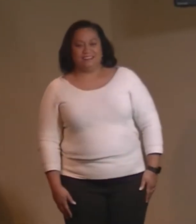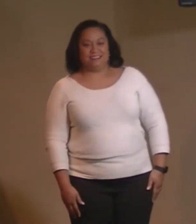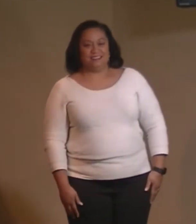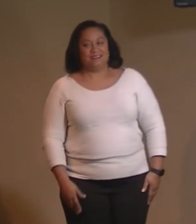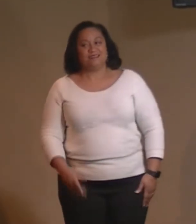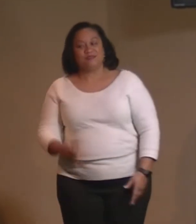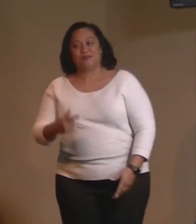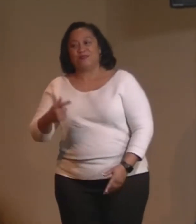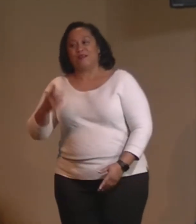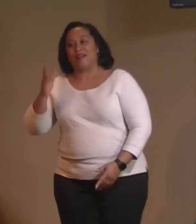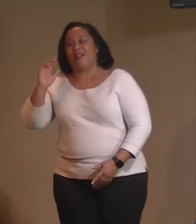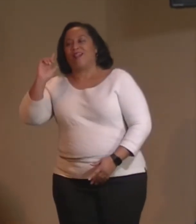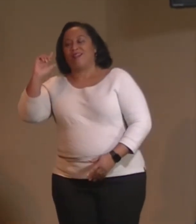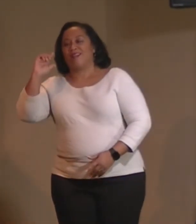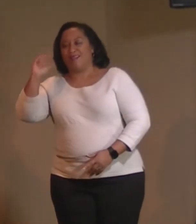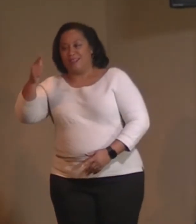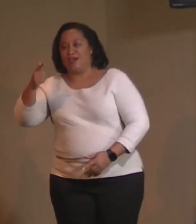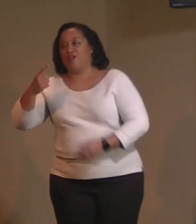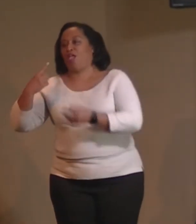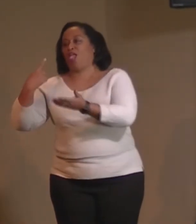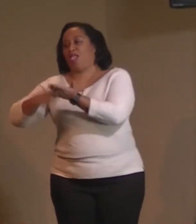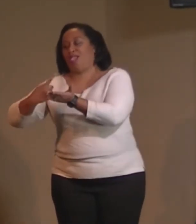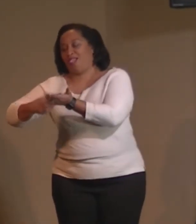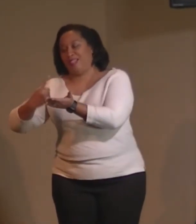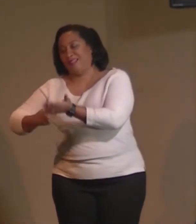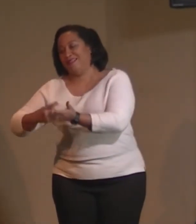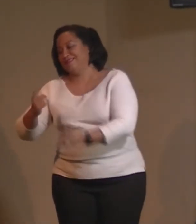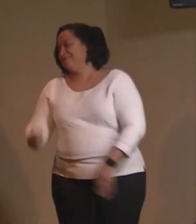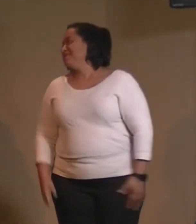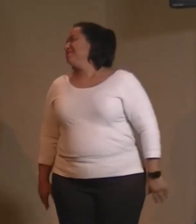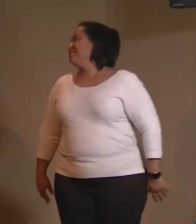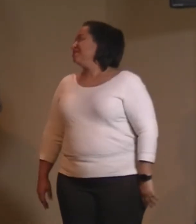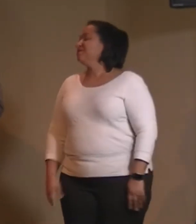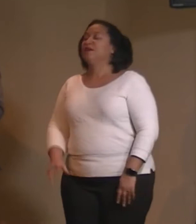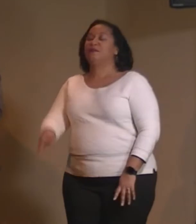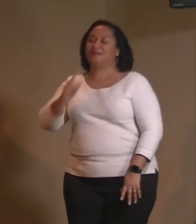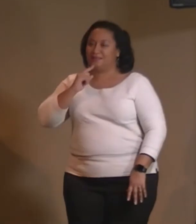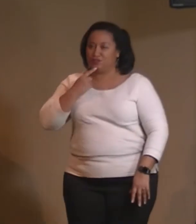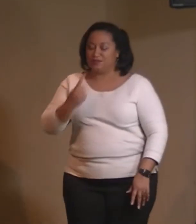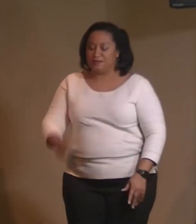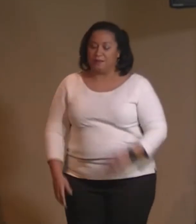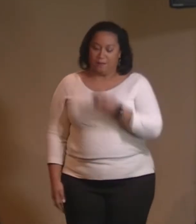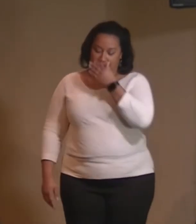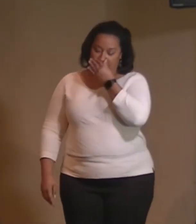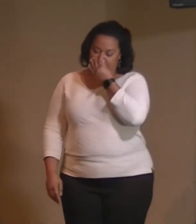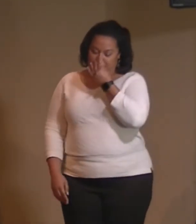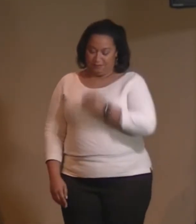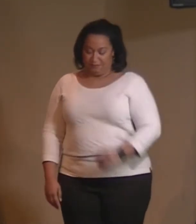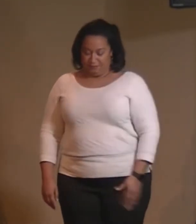We might have to have a conversation after service for that one. No, but seriously. So,